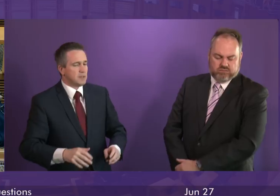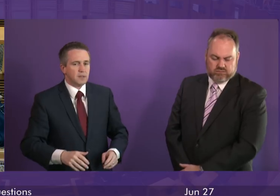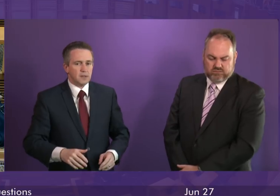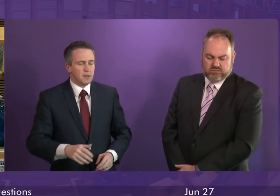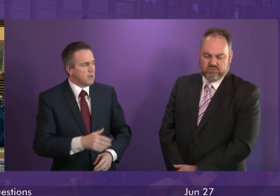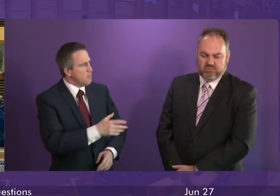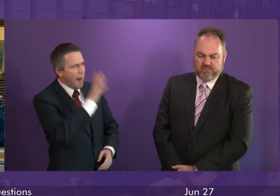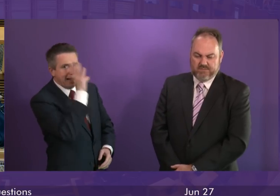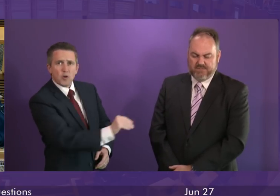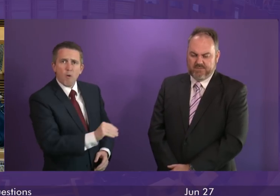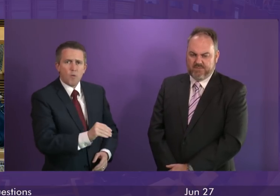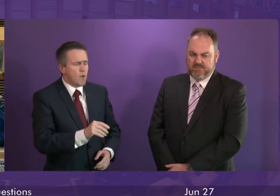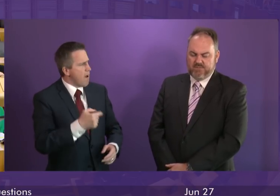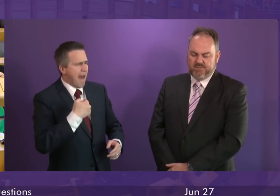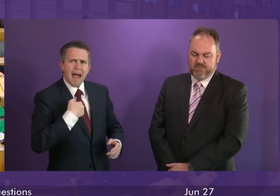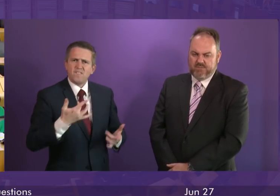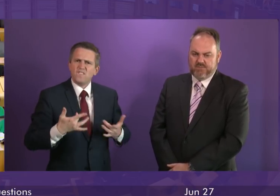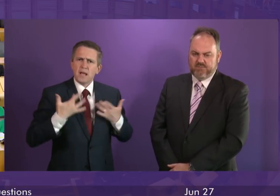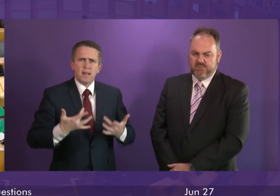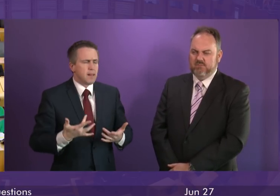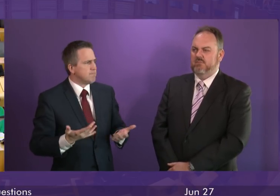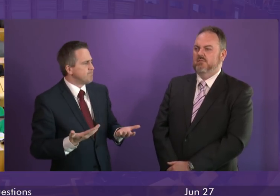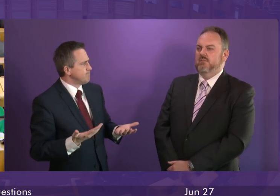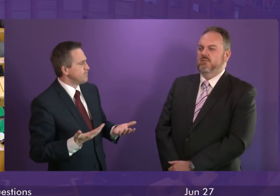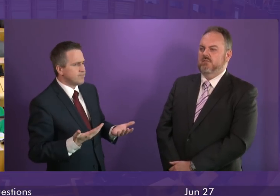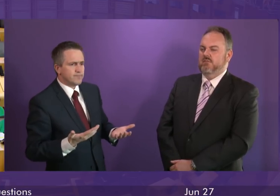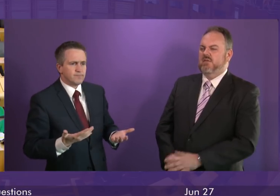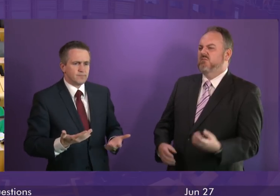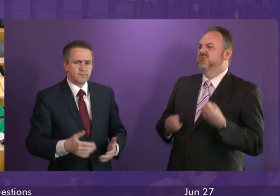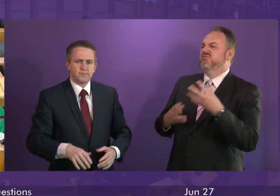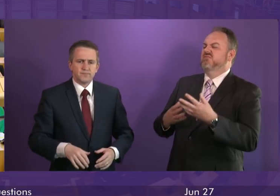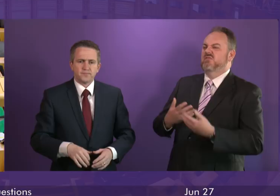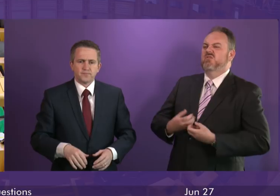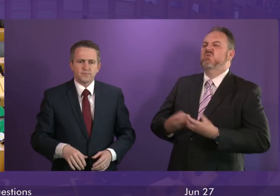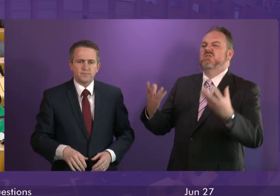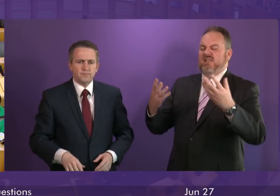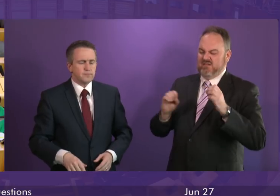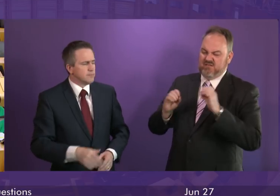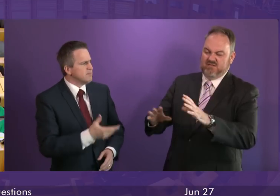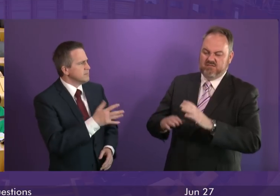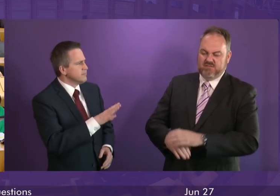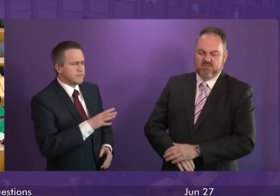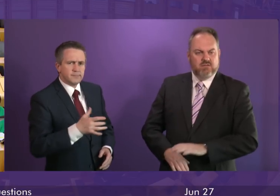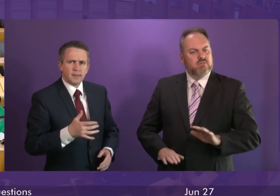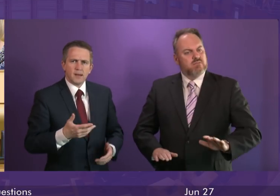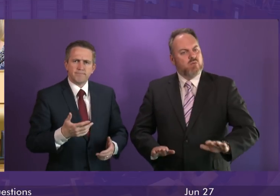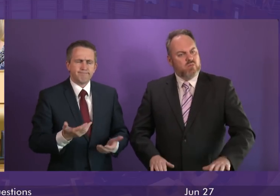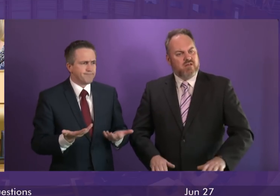Do you know what? I'm really... Useless. Useless. Order, please. How many times